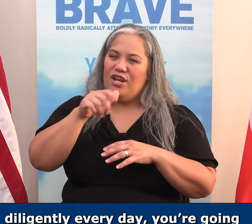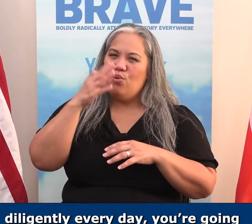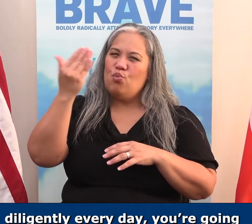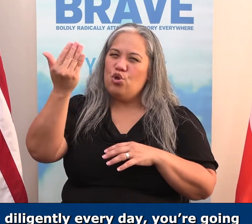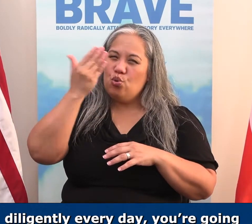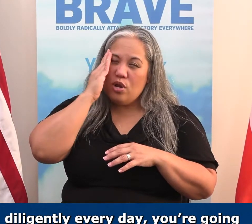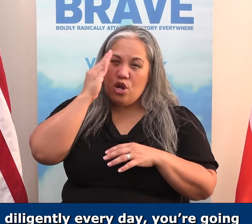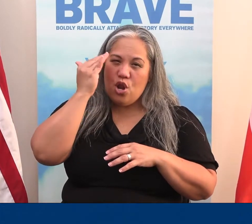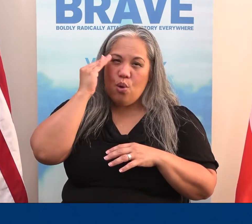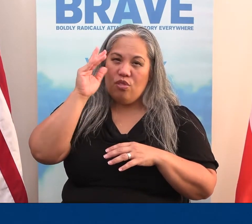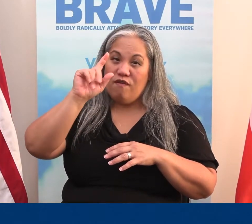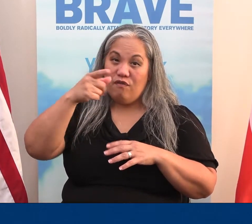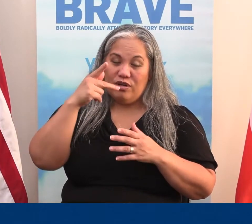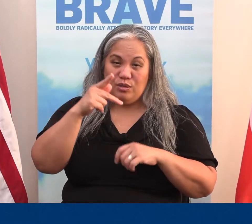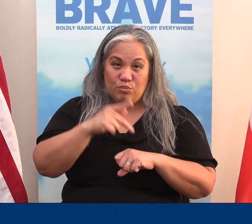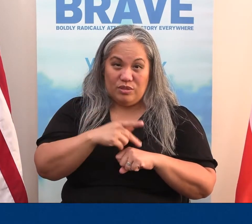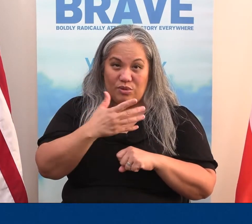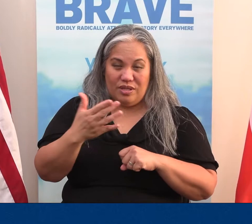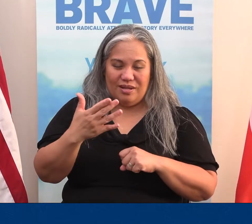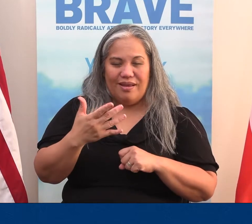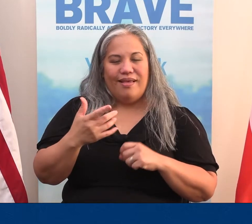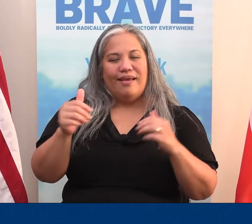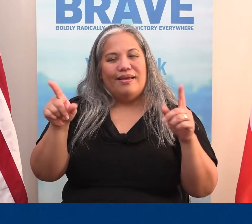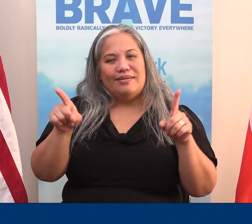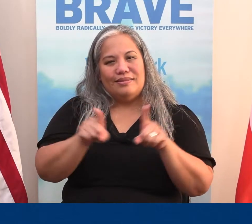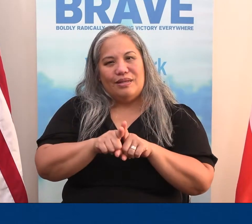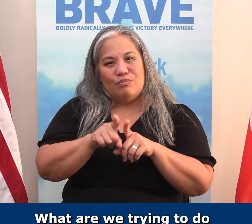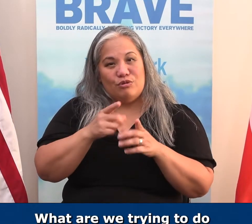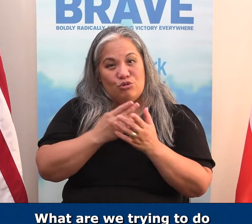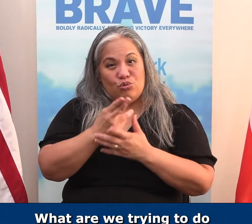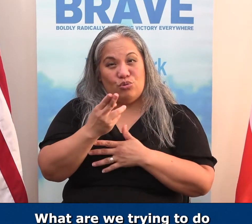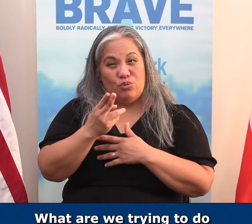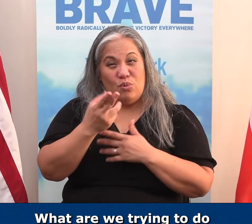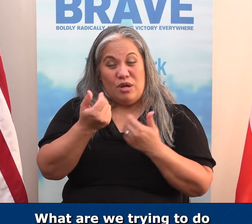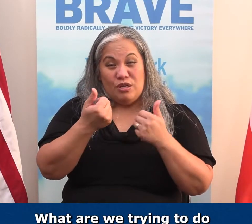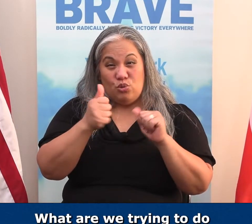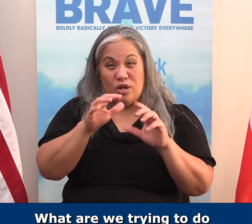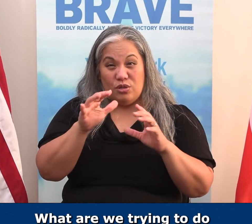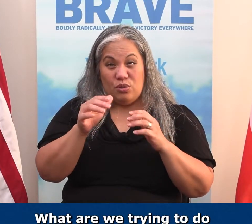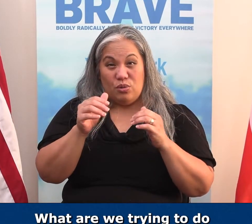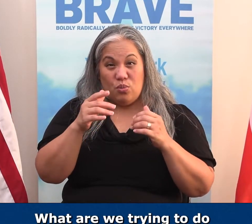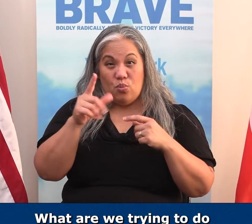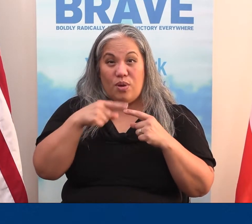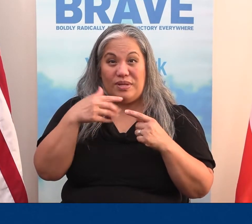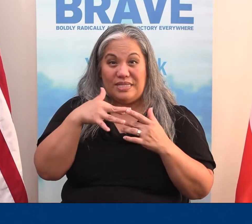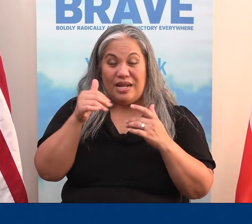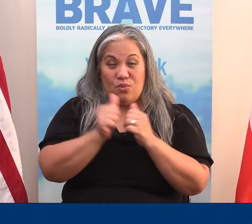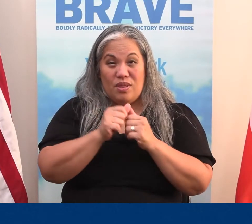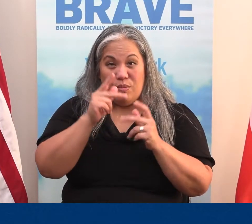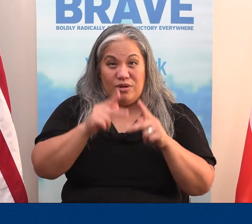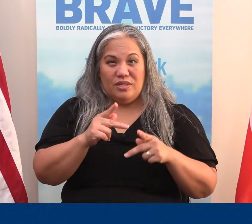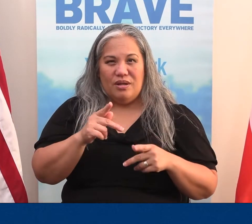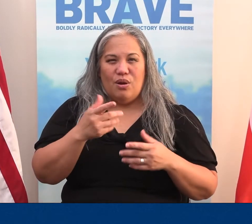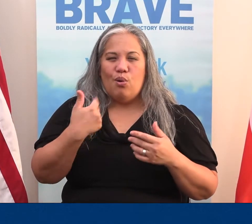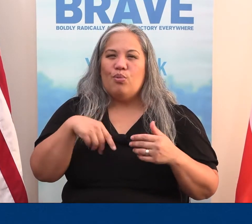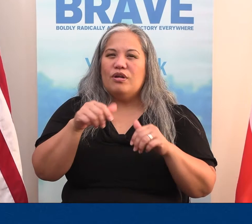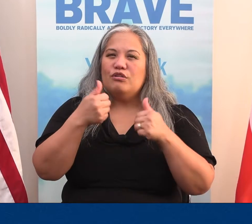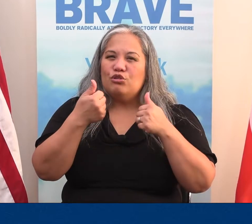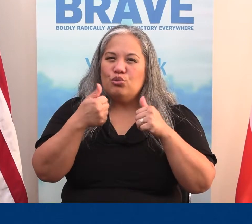principle stuff. Now, the same thing is true. What are we trying to do when we study with someone? We are trying to